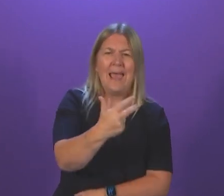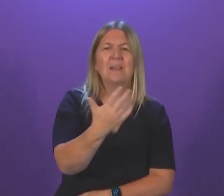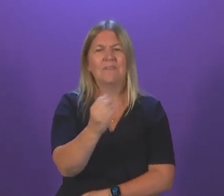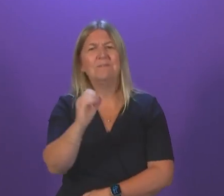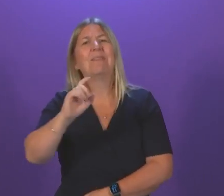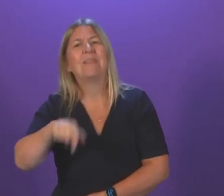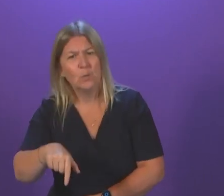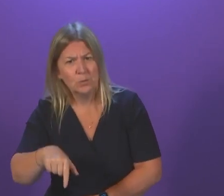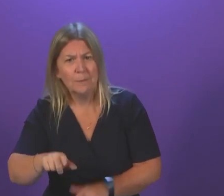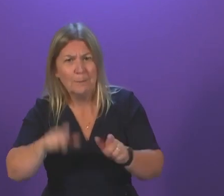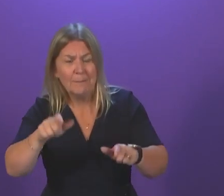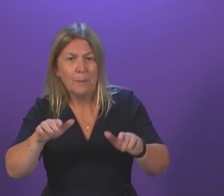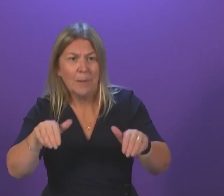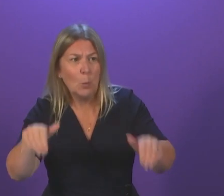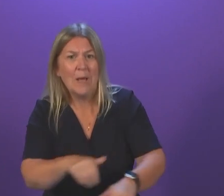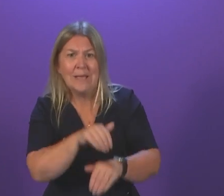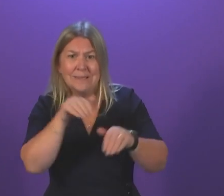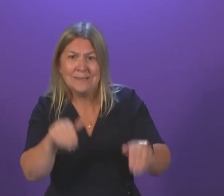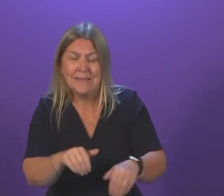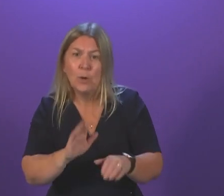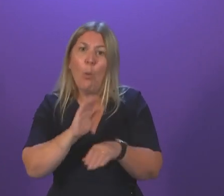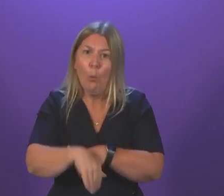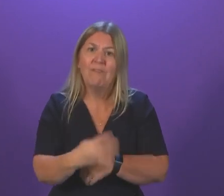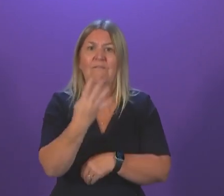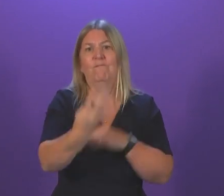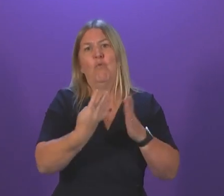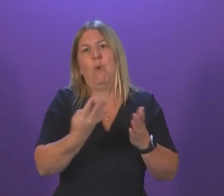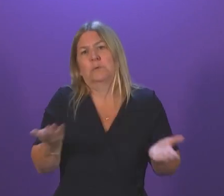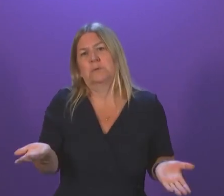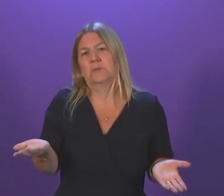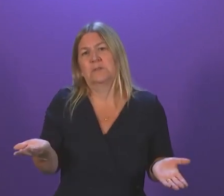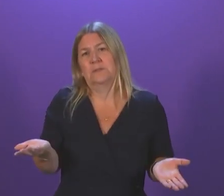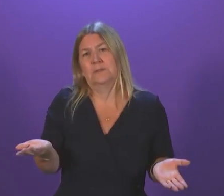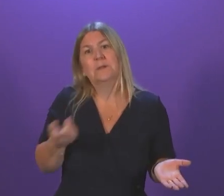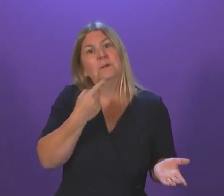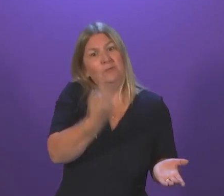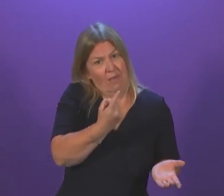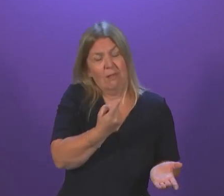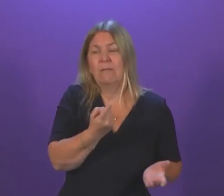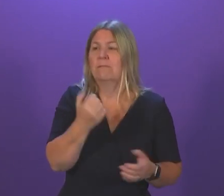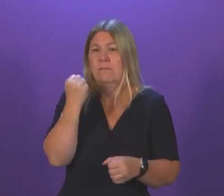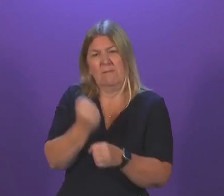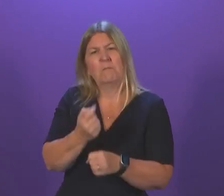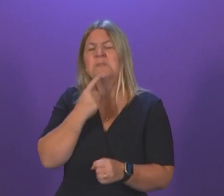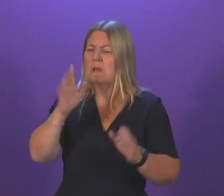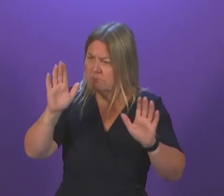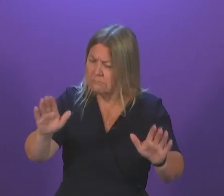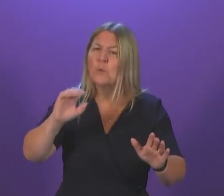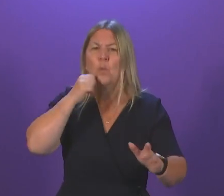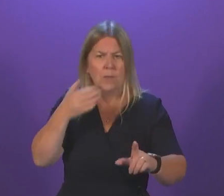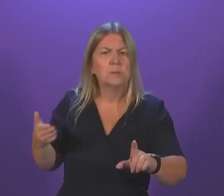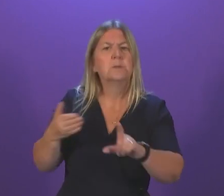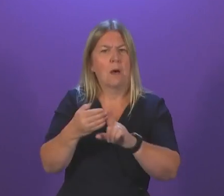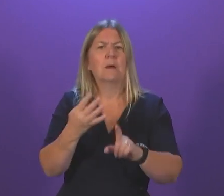have been waiting longer than the target time she herself and her government set for people to be seen in A&E.